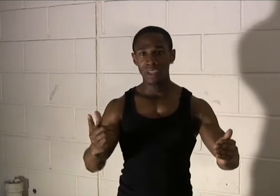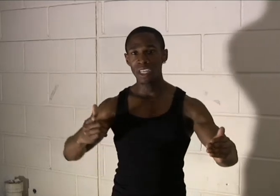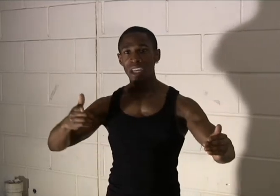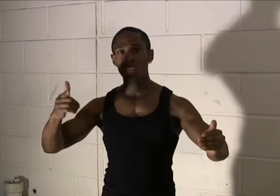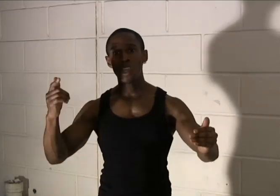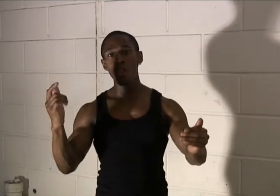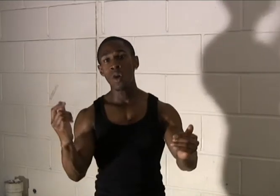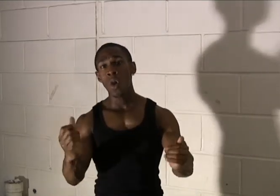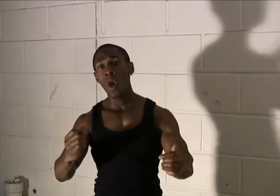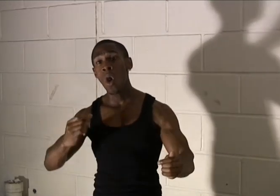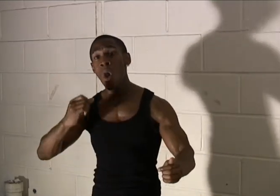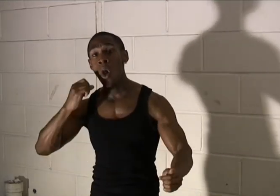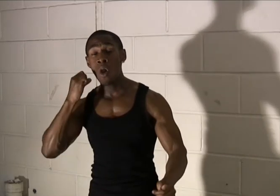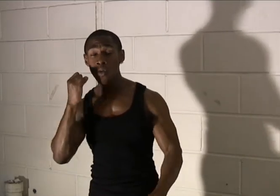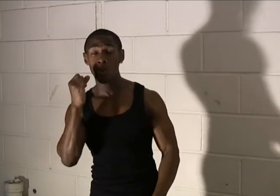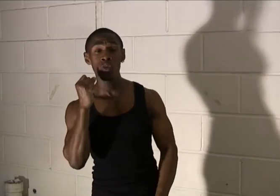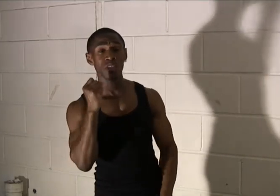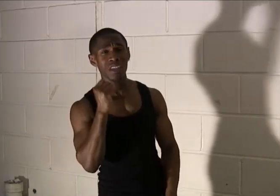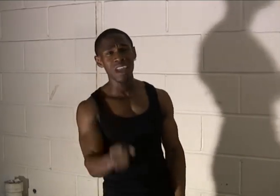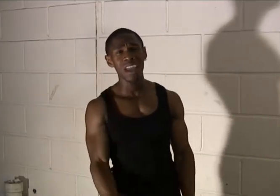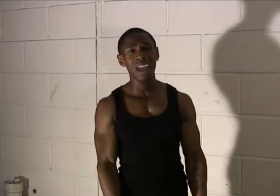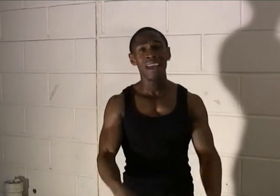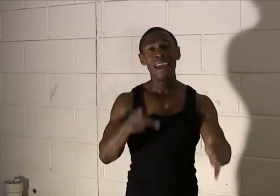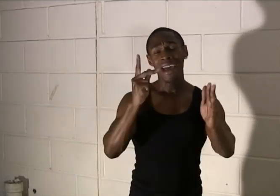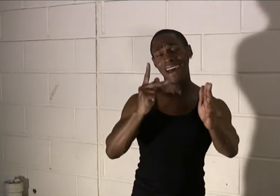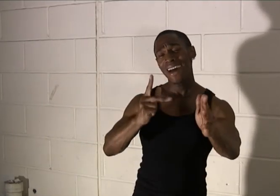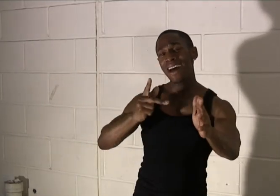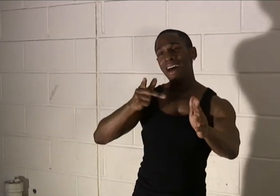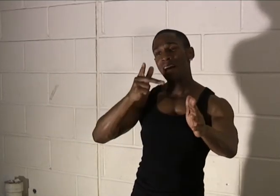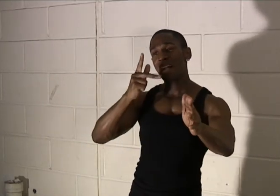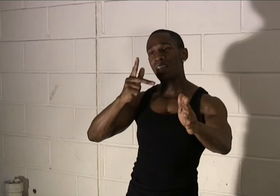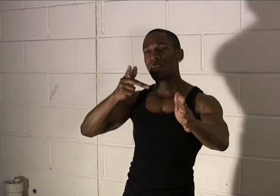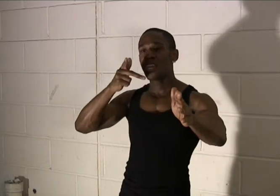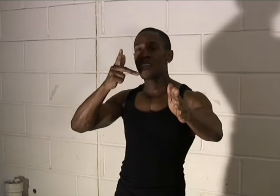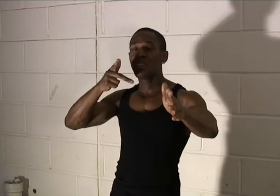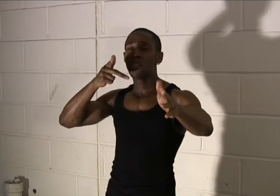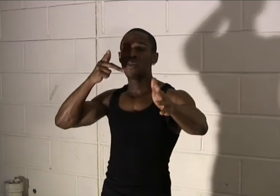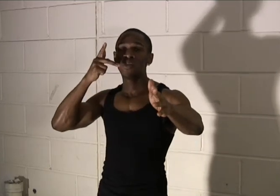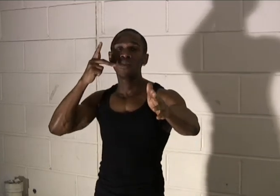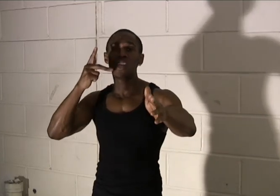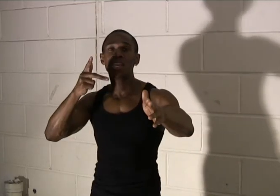Heavenly hoes sing hallelujah